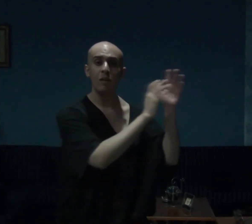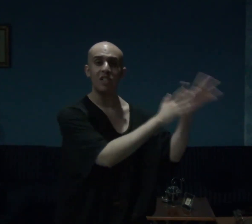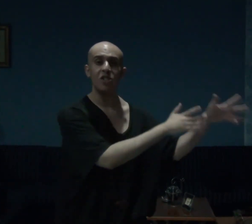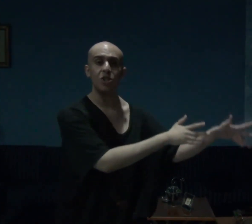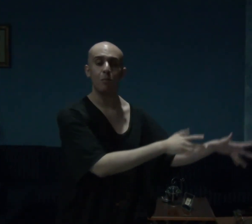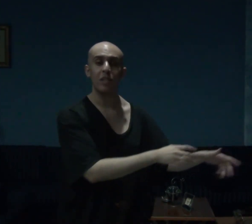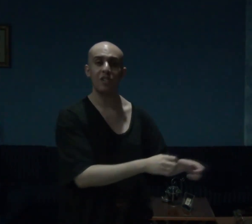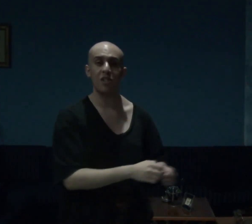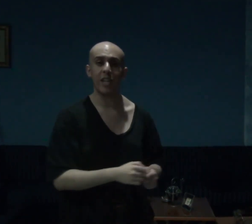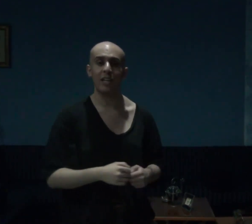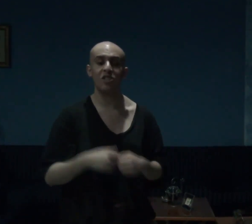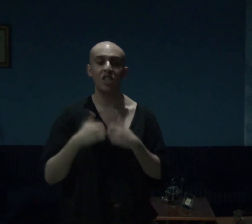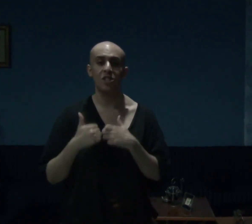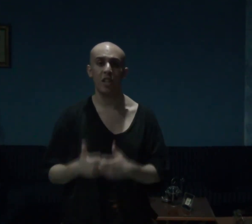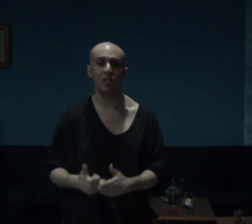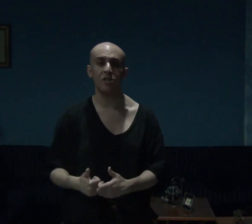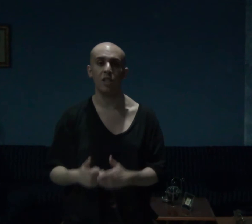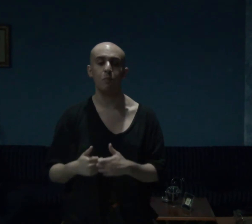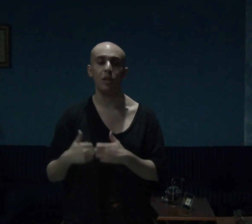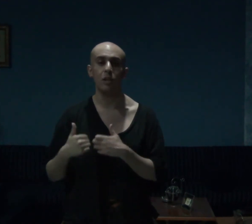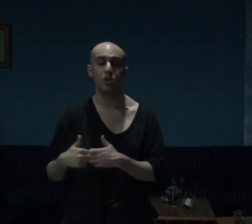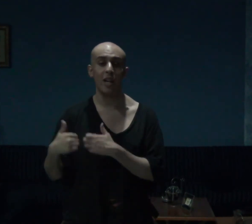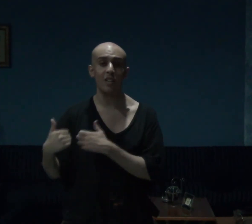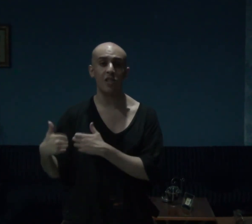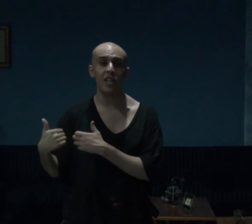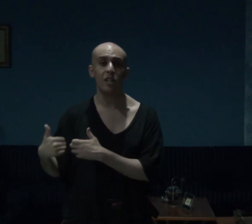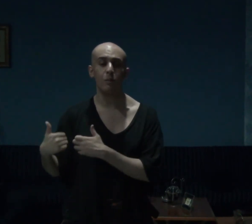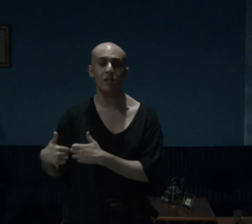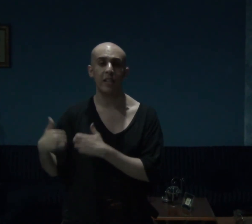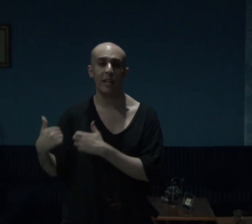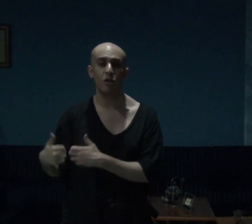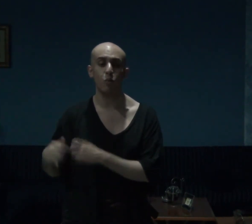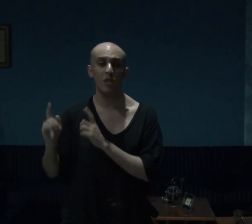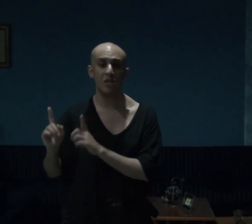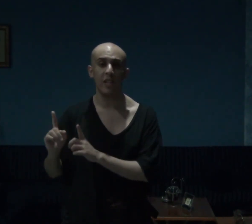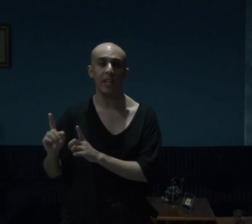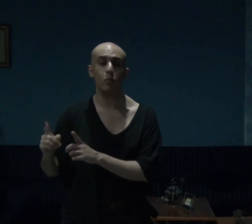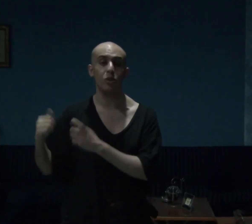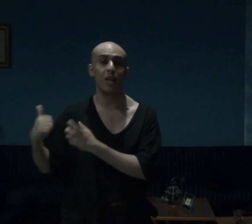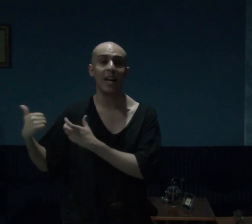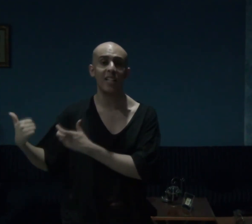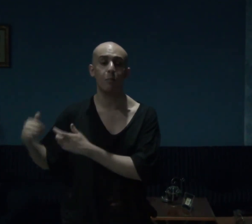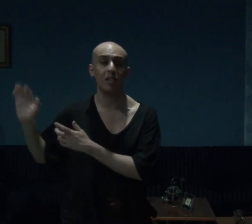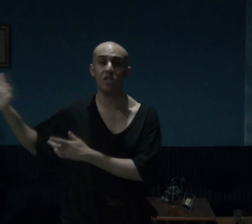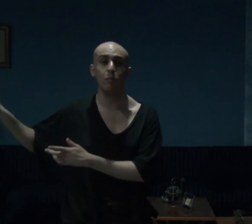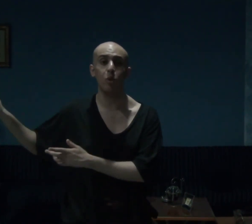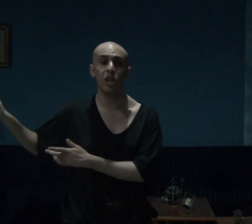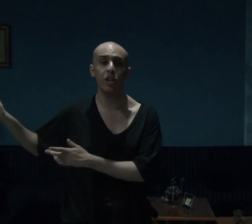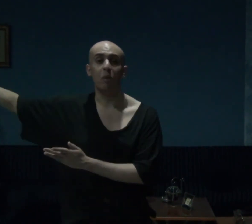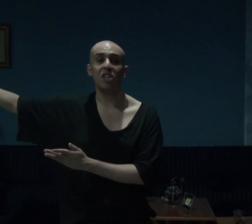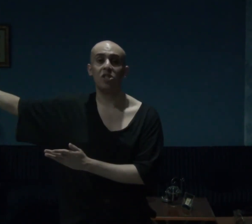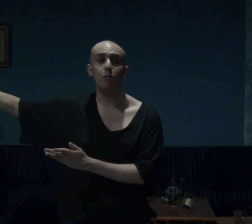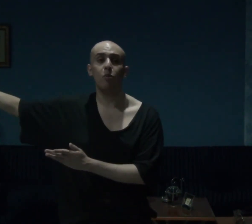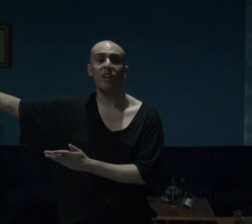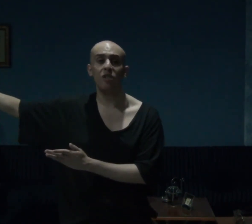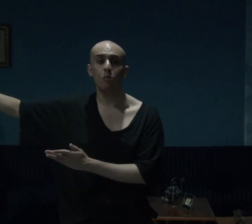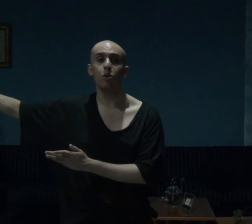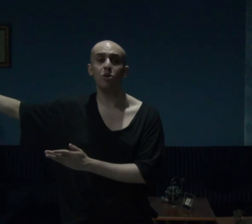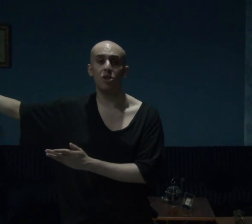relationship guys and gals is tested because alice akerman's account once again was hacked by someone by some random user